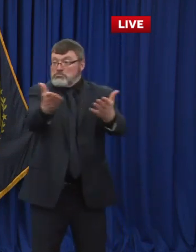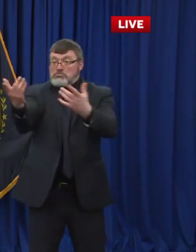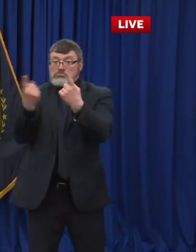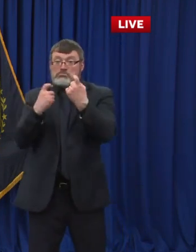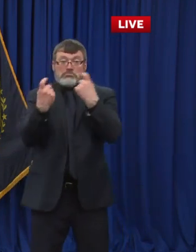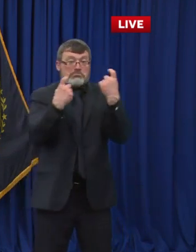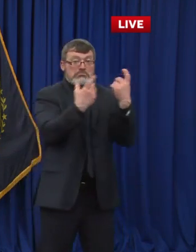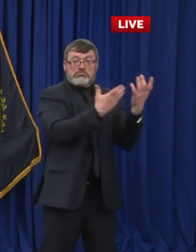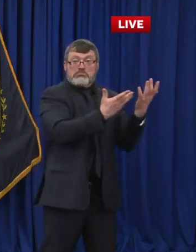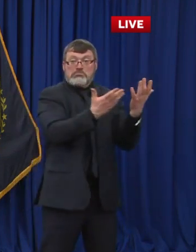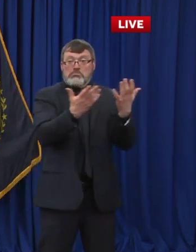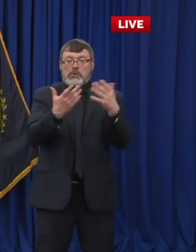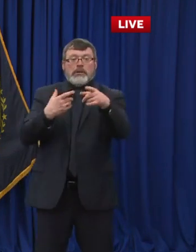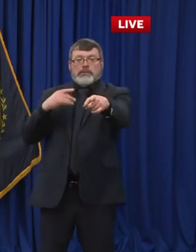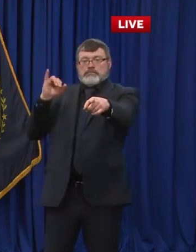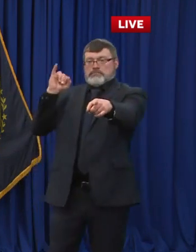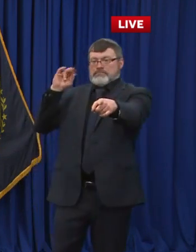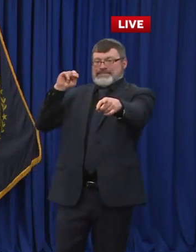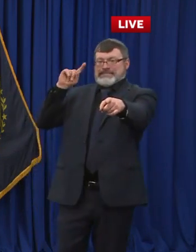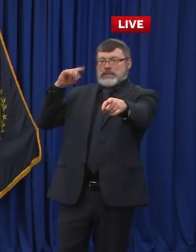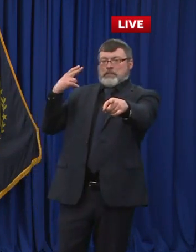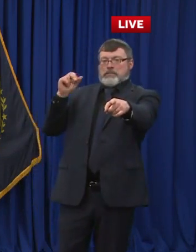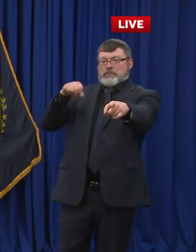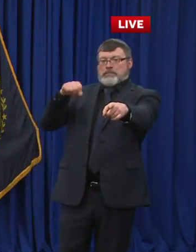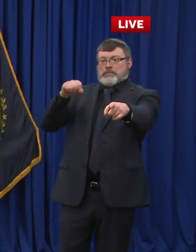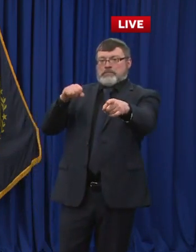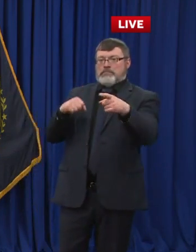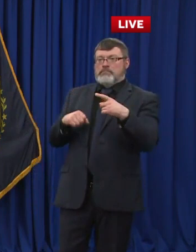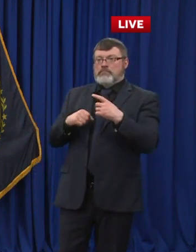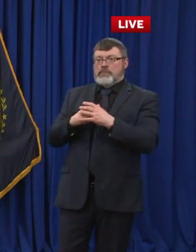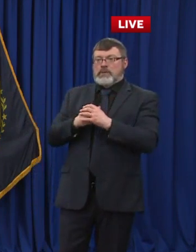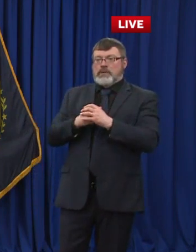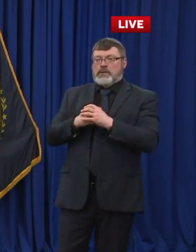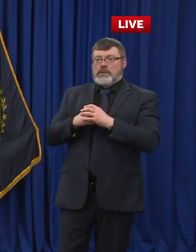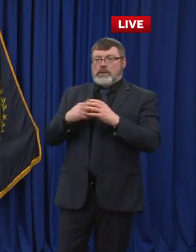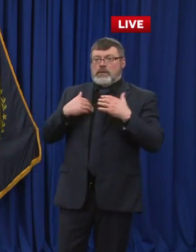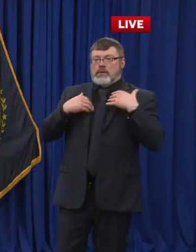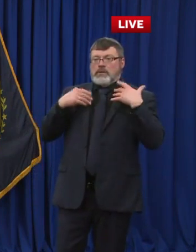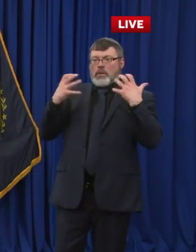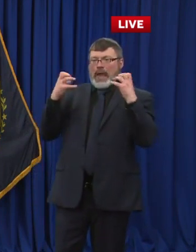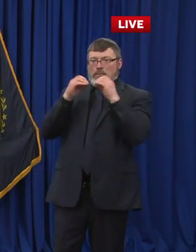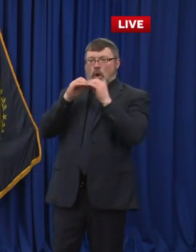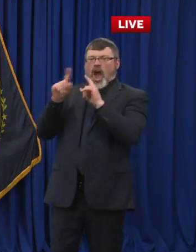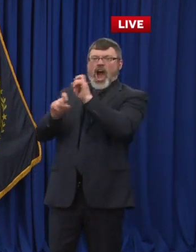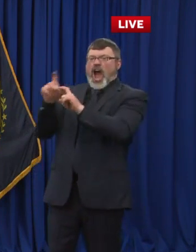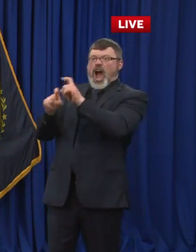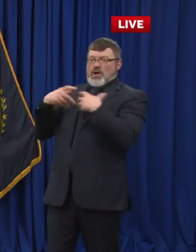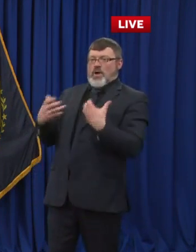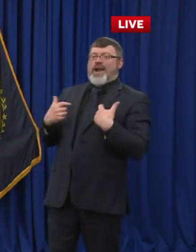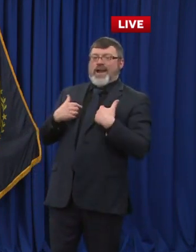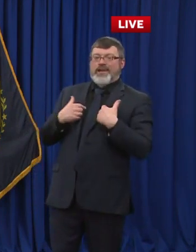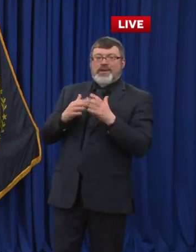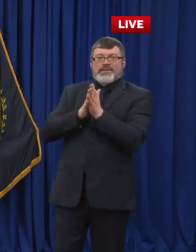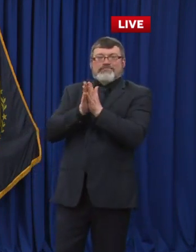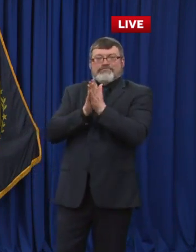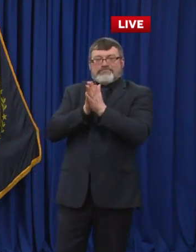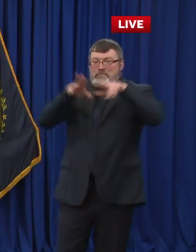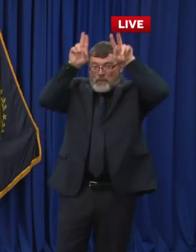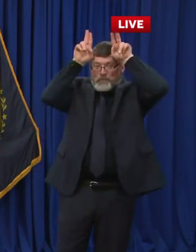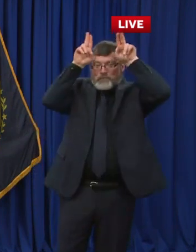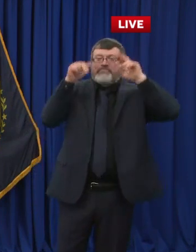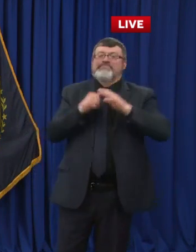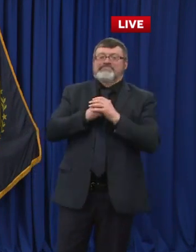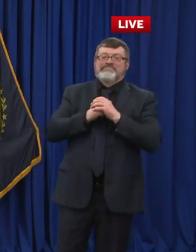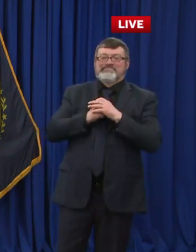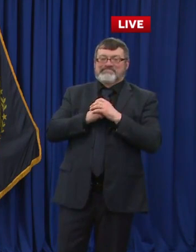I'm back. Sure. AP, uh, no, um, the, um, I'm wondering about who you are going to